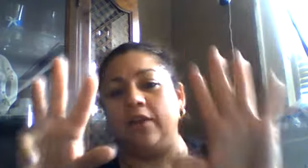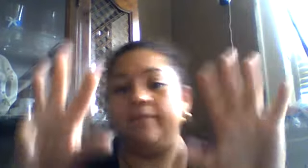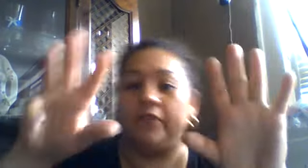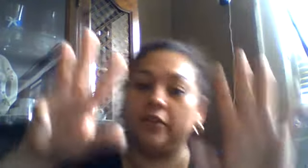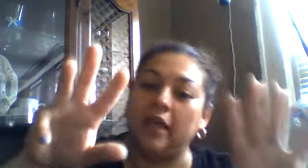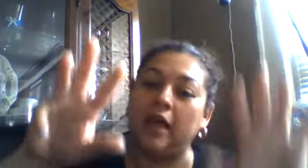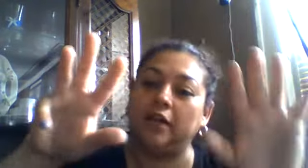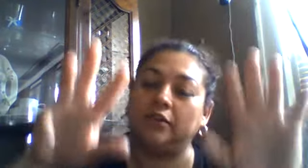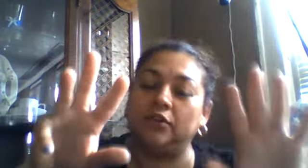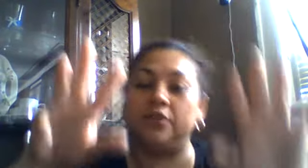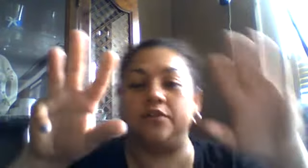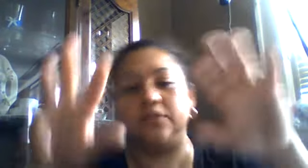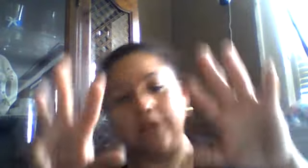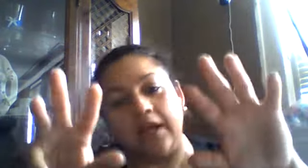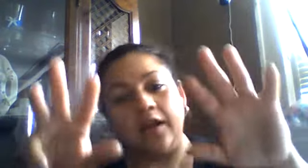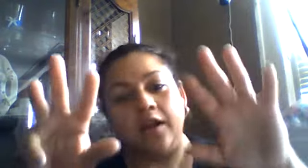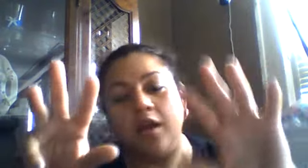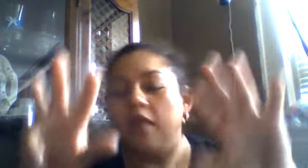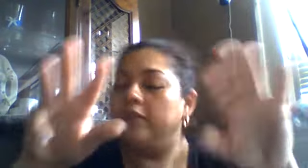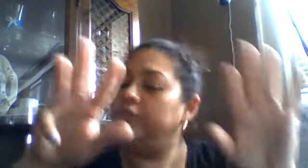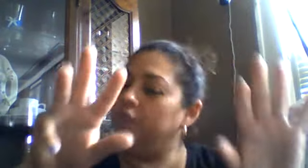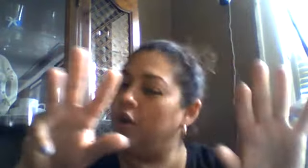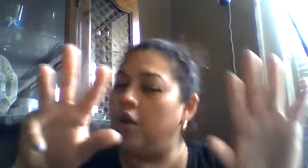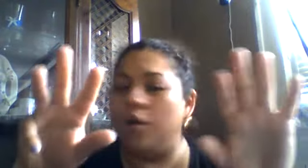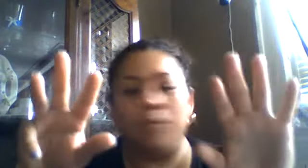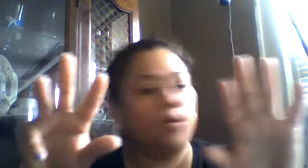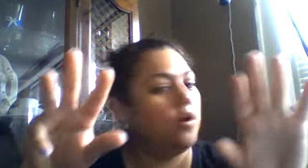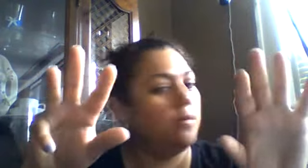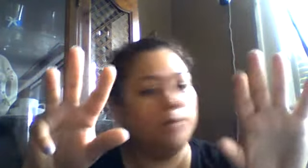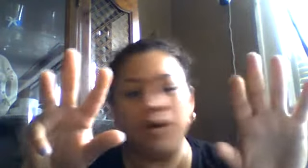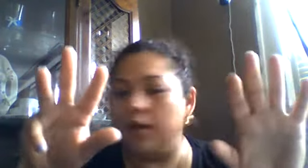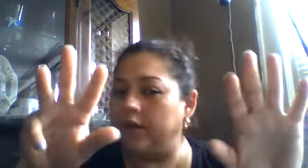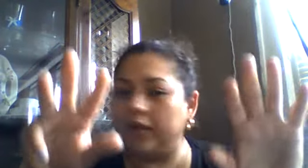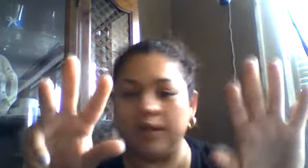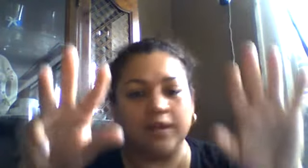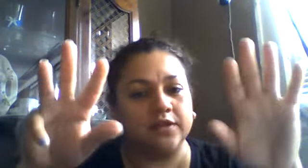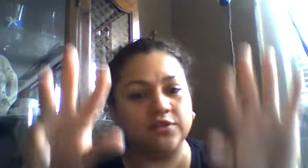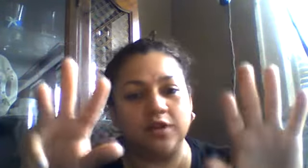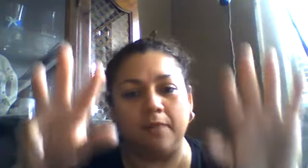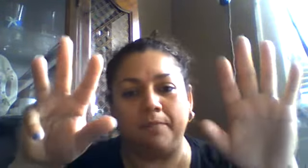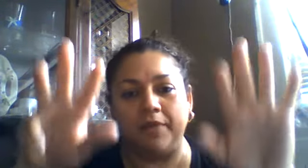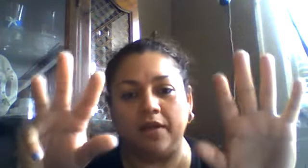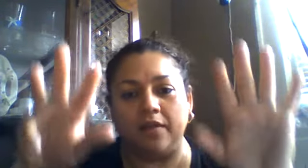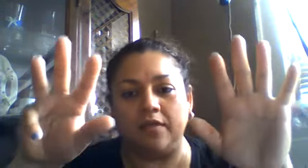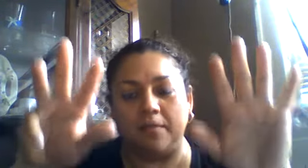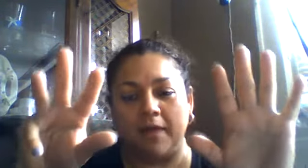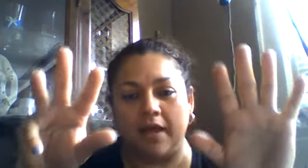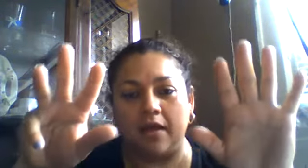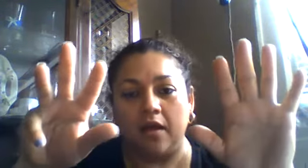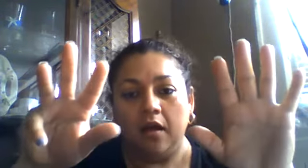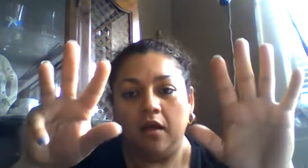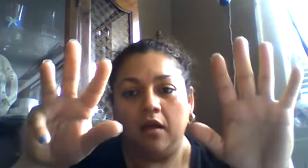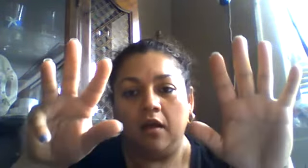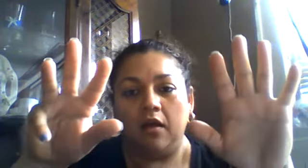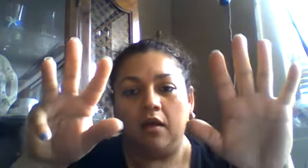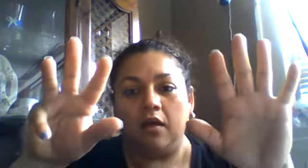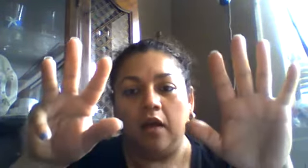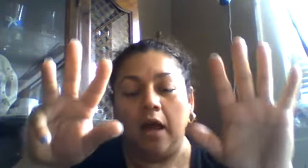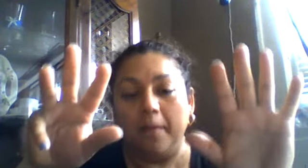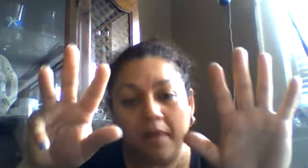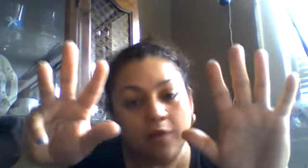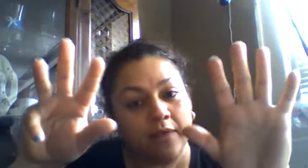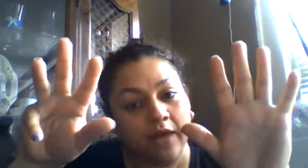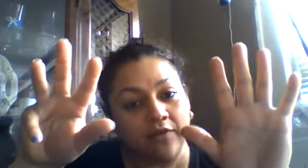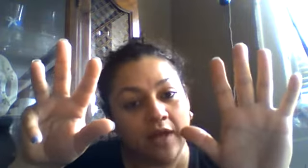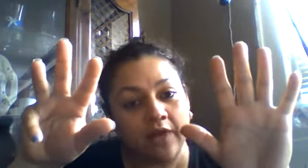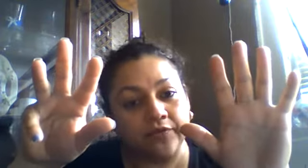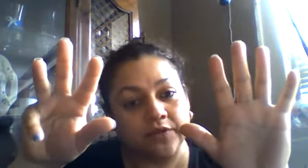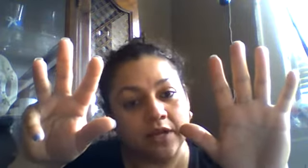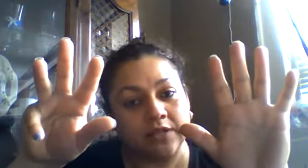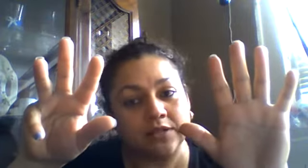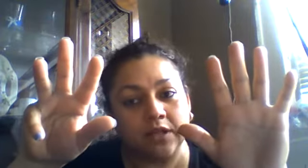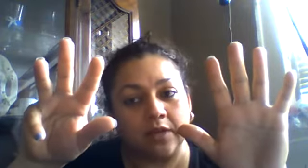and the doctor said no more monkeys jumping in the bed how many we have left let's see